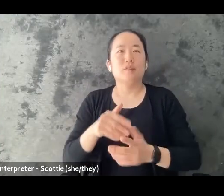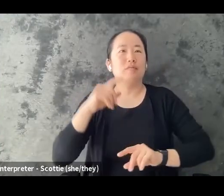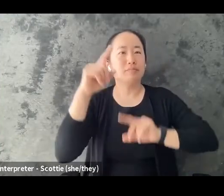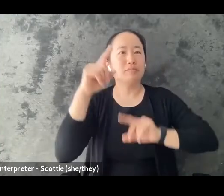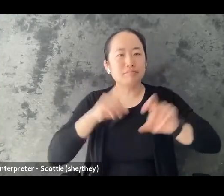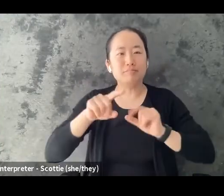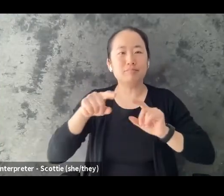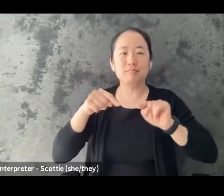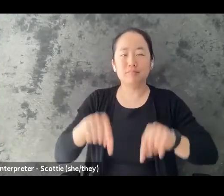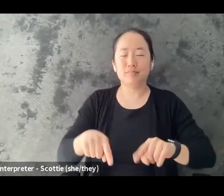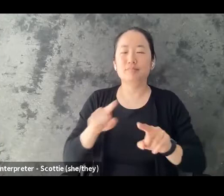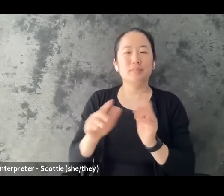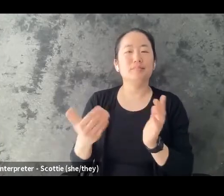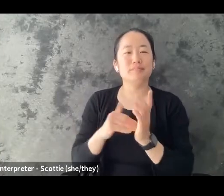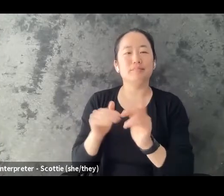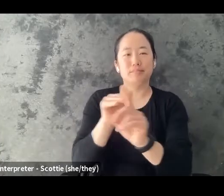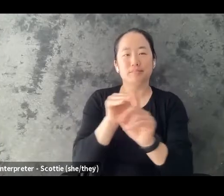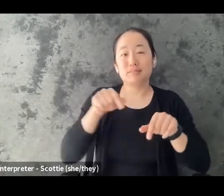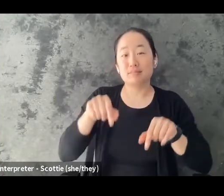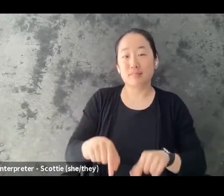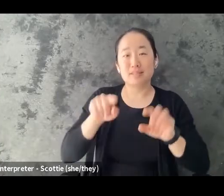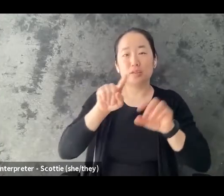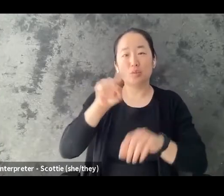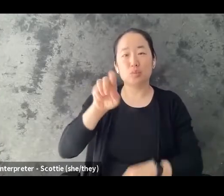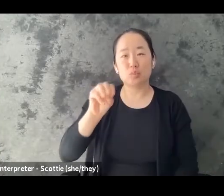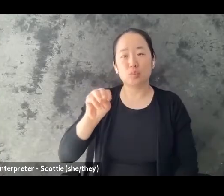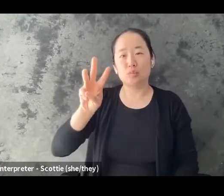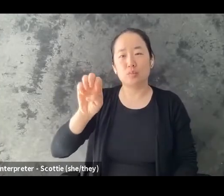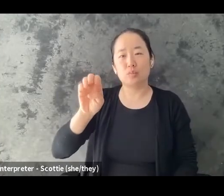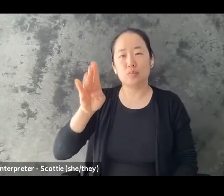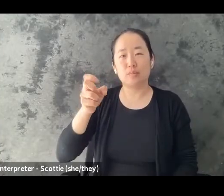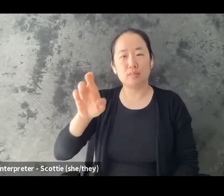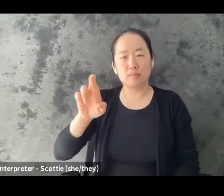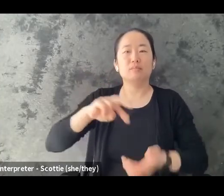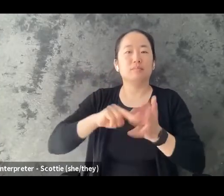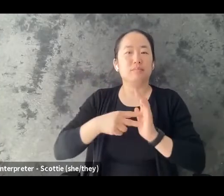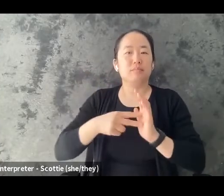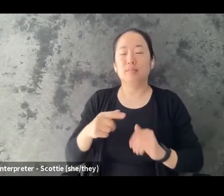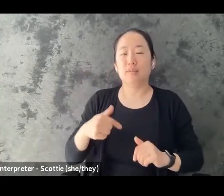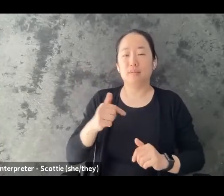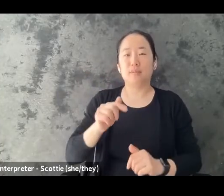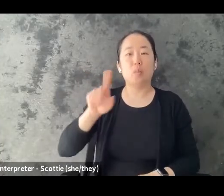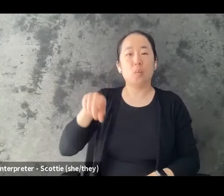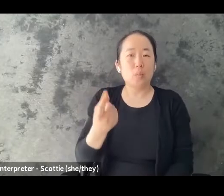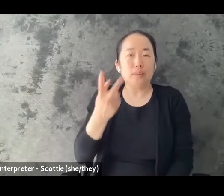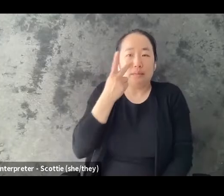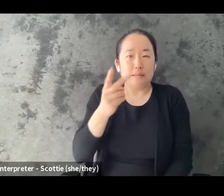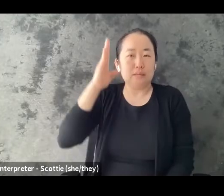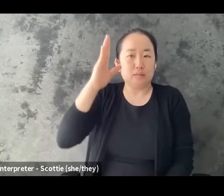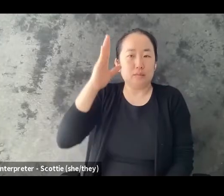But just a reminder that it is what this is a webinar. So only the presenter is visible, as well as interpreters, all the